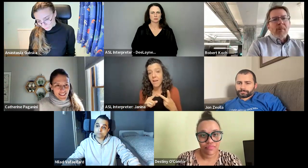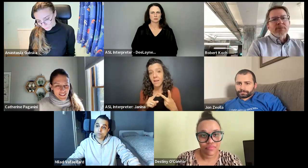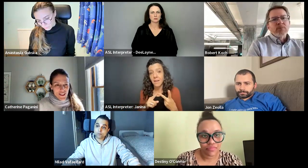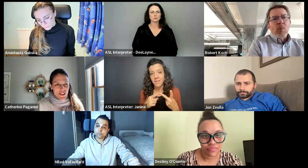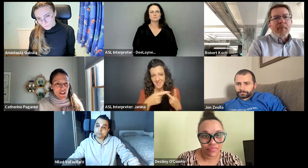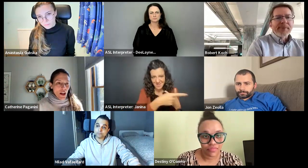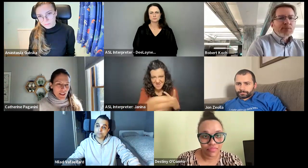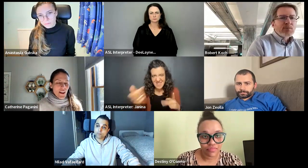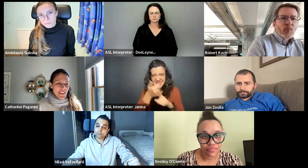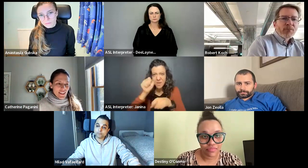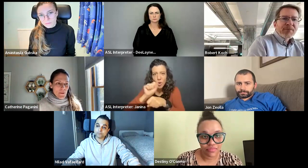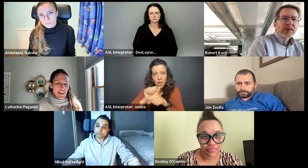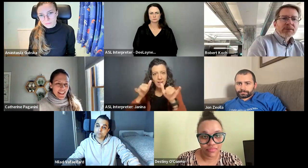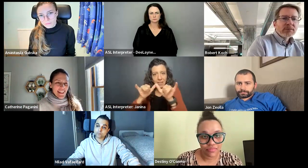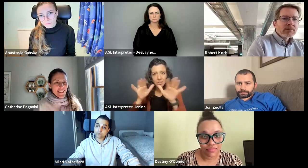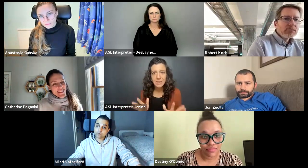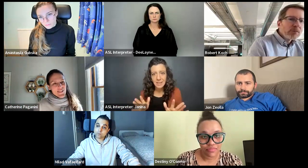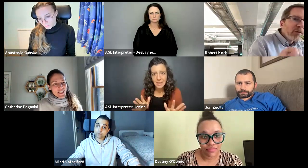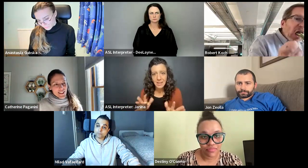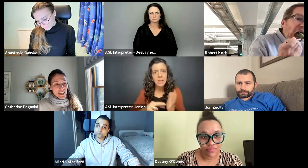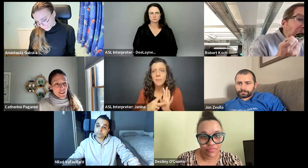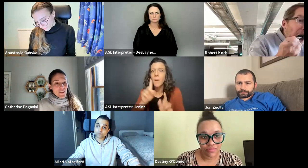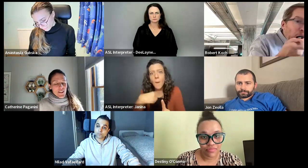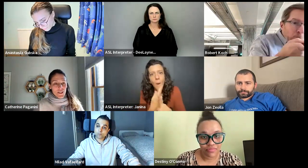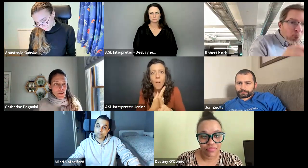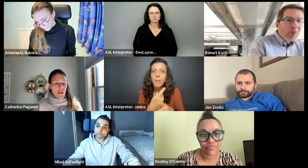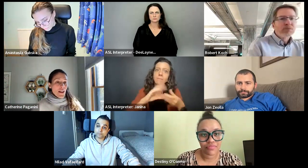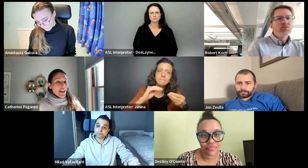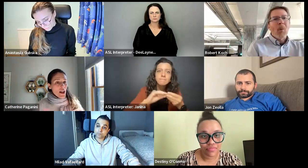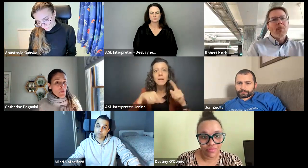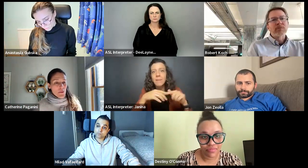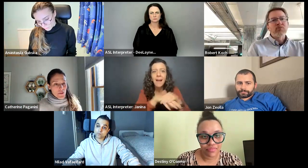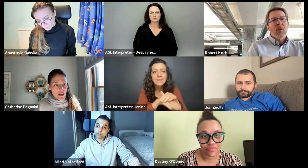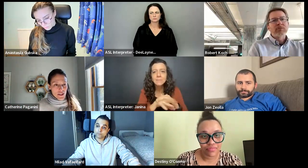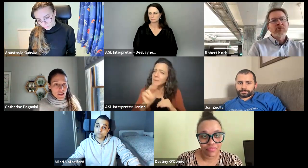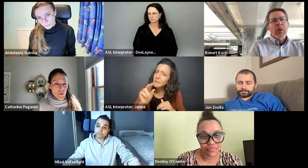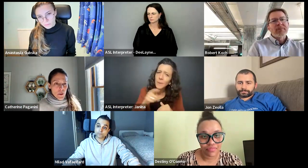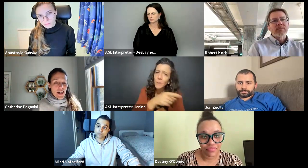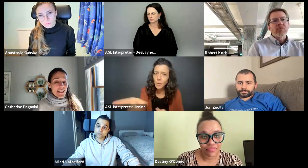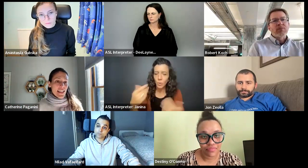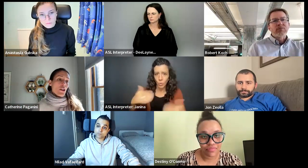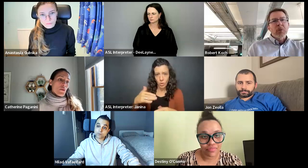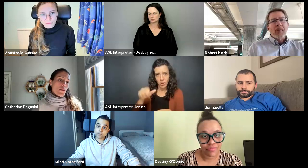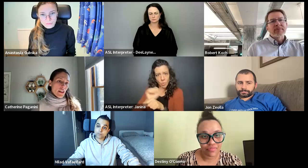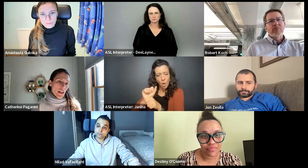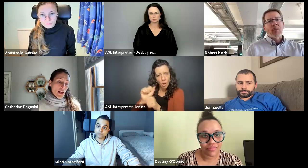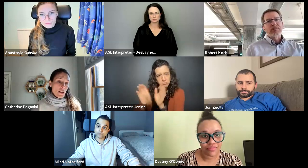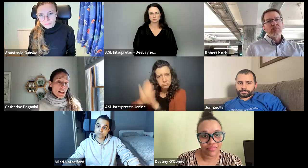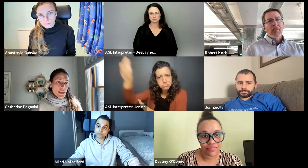you're also engineers. So, you should not be talking only about accessibility, right? You're also accomplished professionals. I we want to see